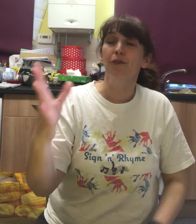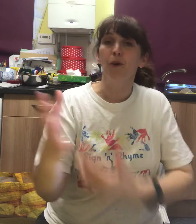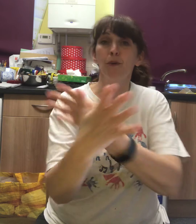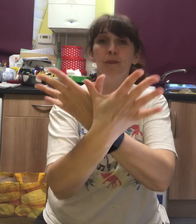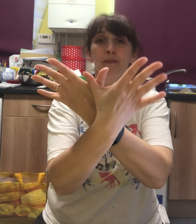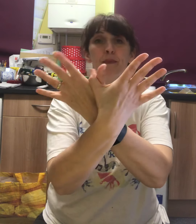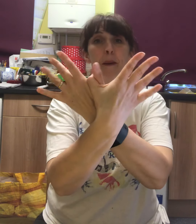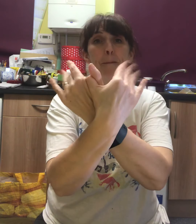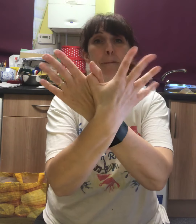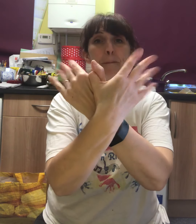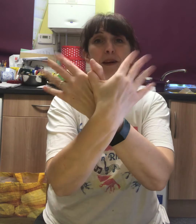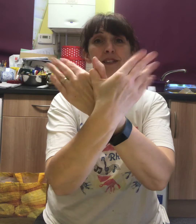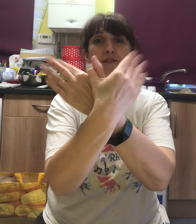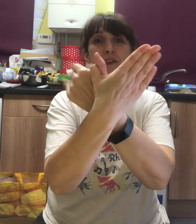butterfly.